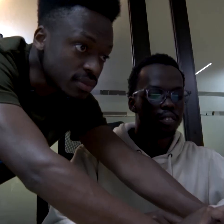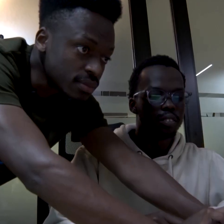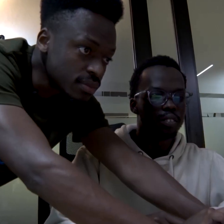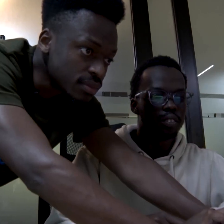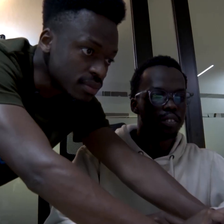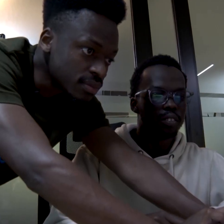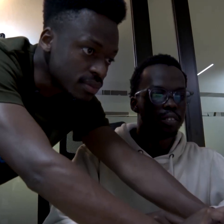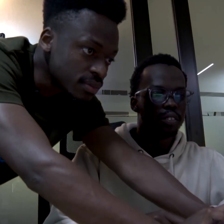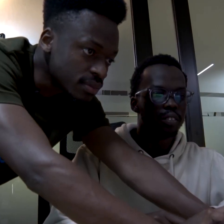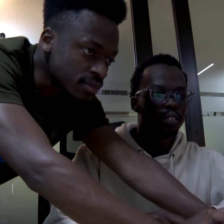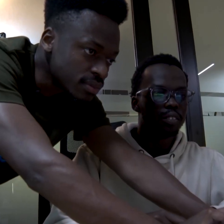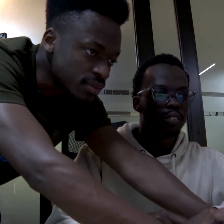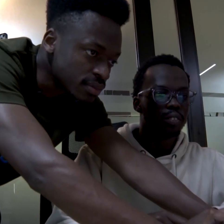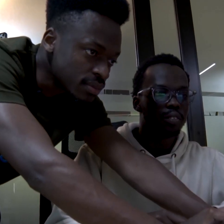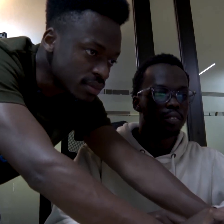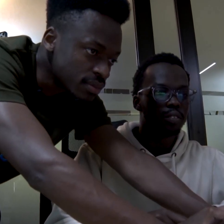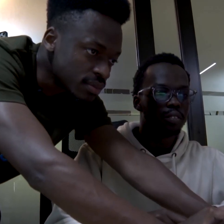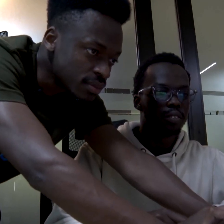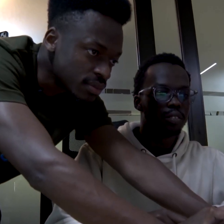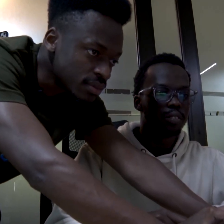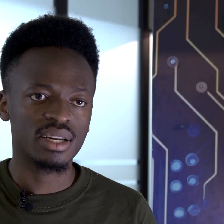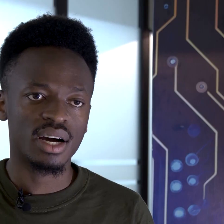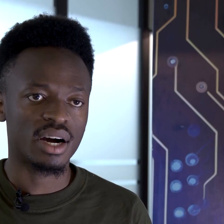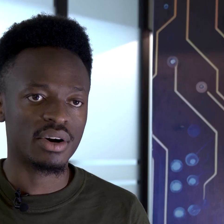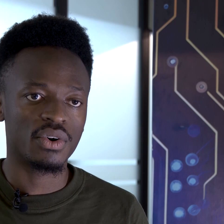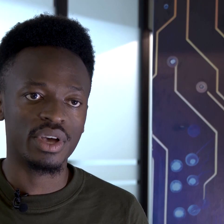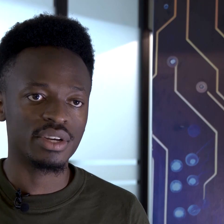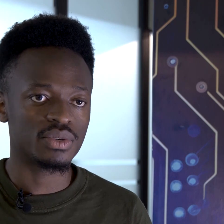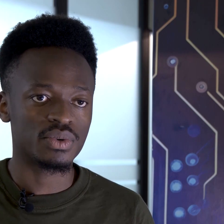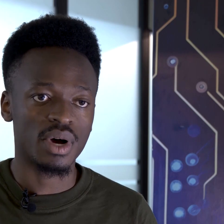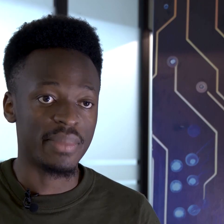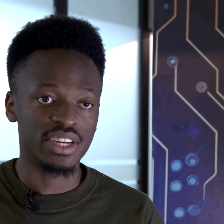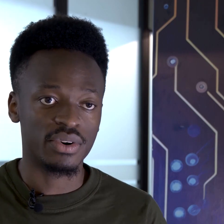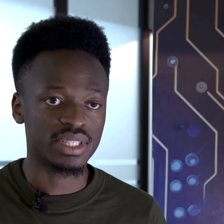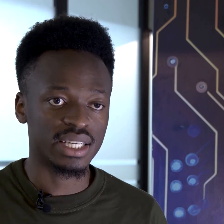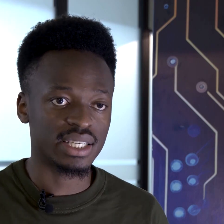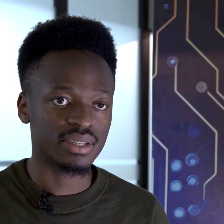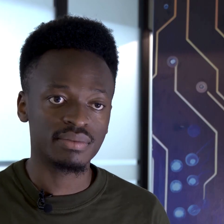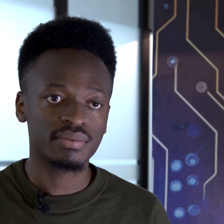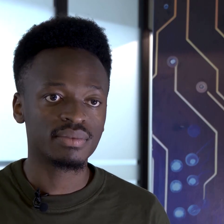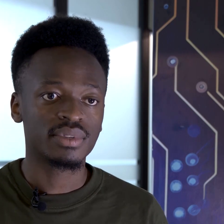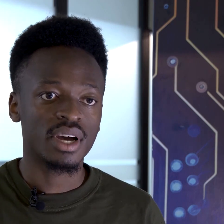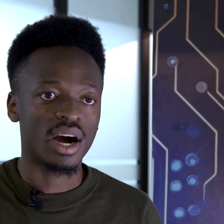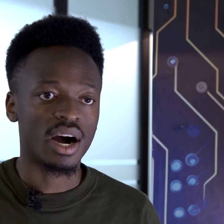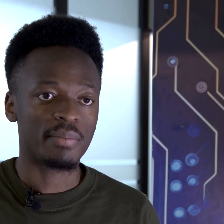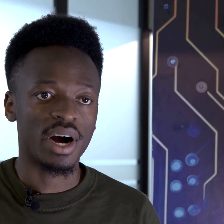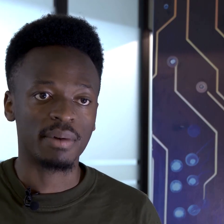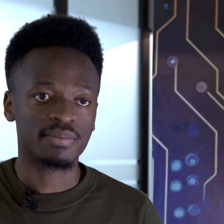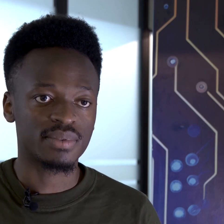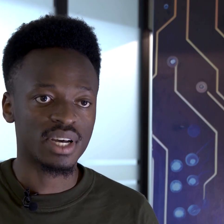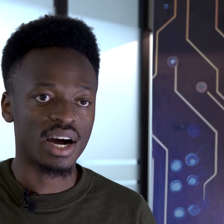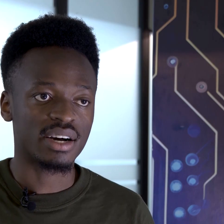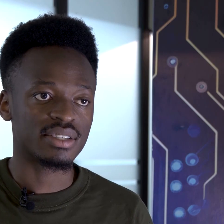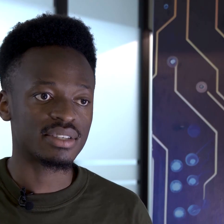CEO Elie Servatia. Imagine a deaf girl going to a medical setting, perhaps has